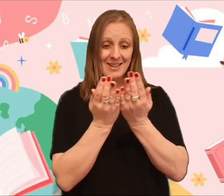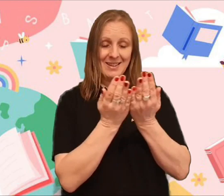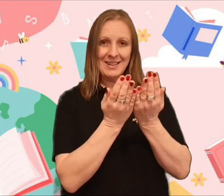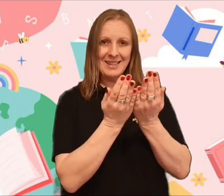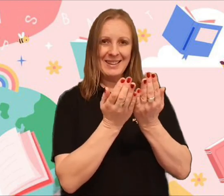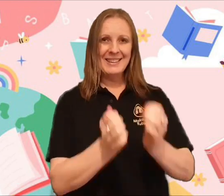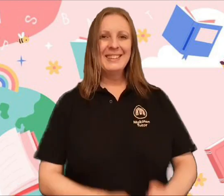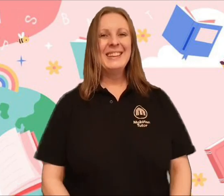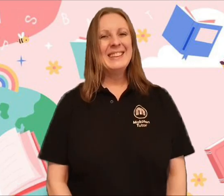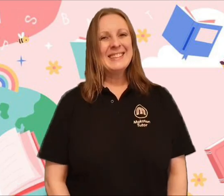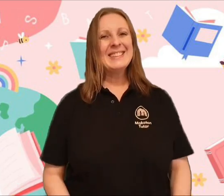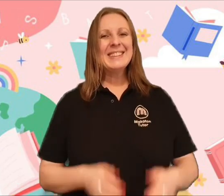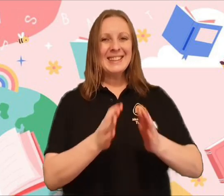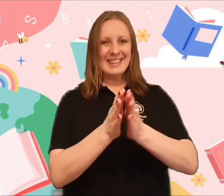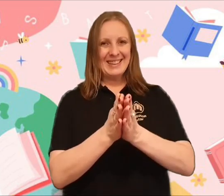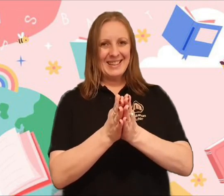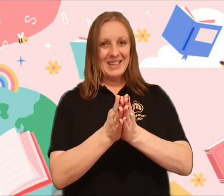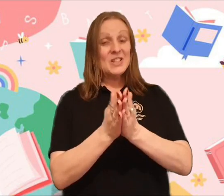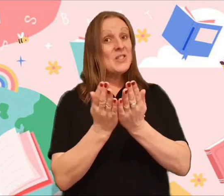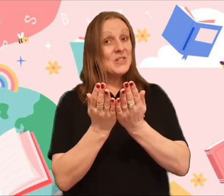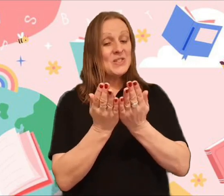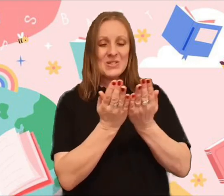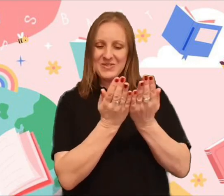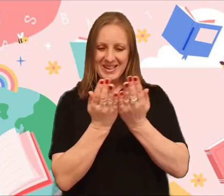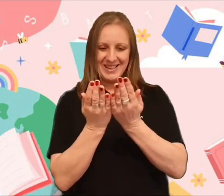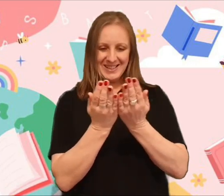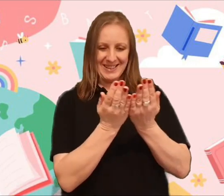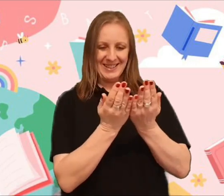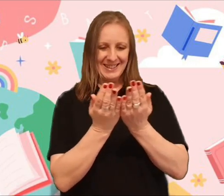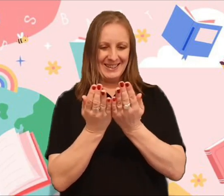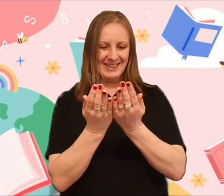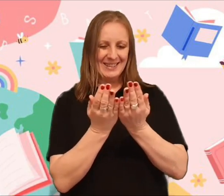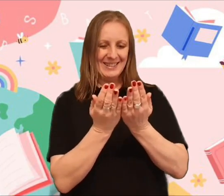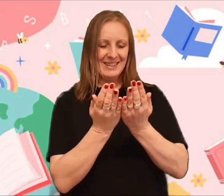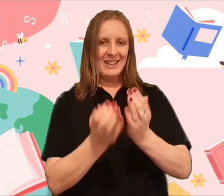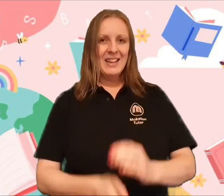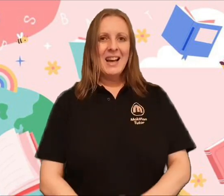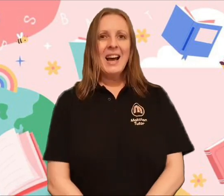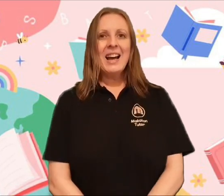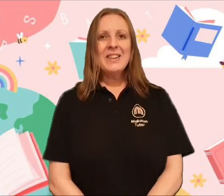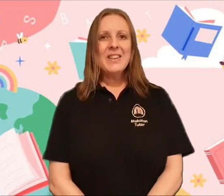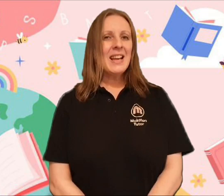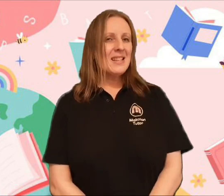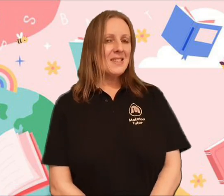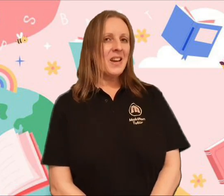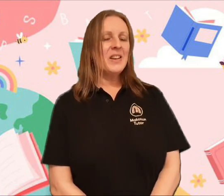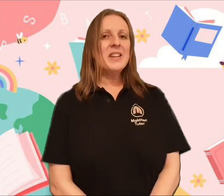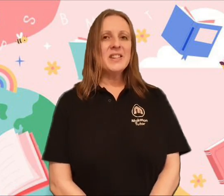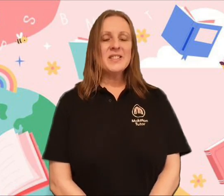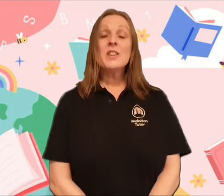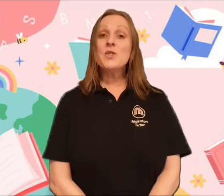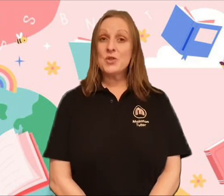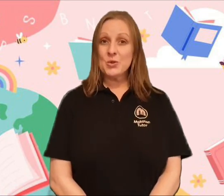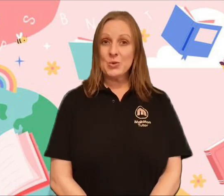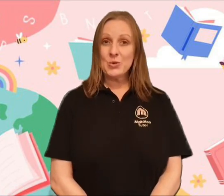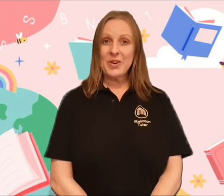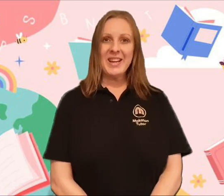to read. And the last sign is story,